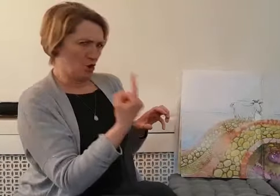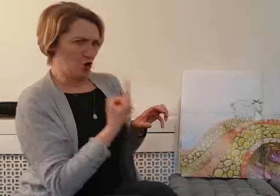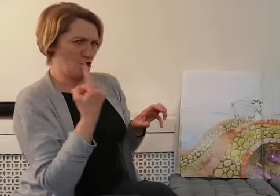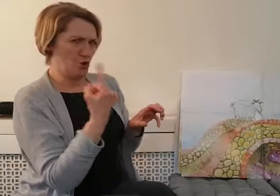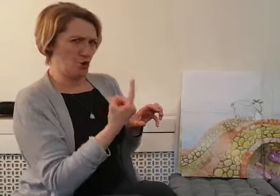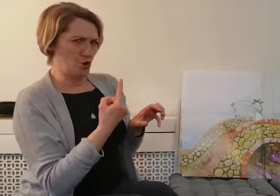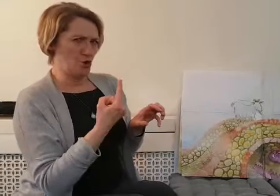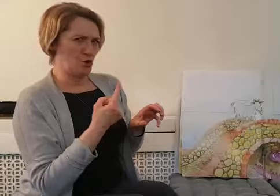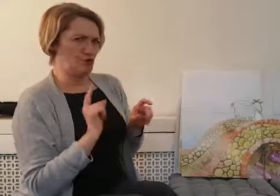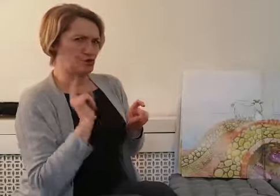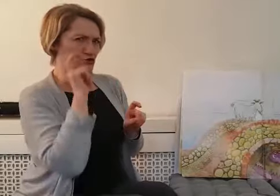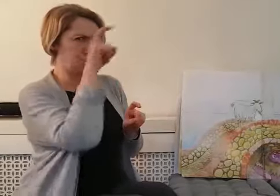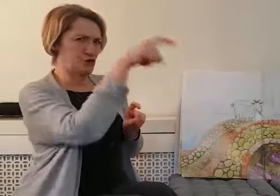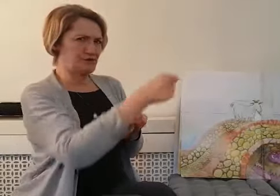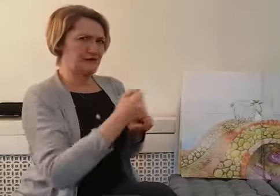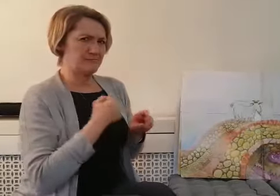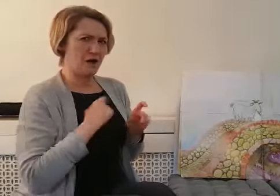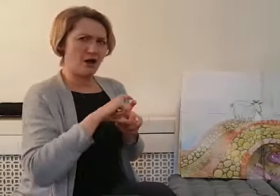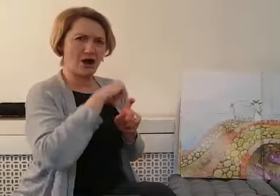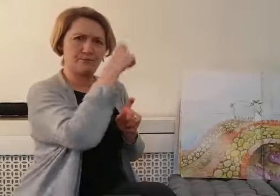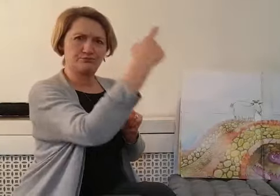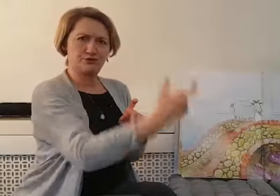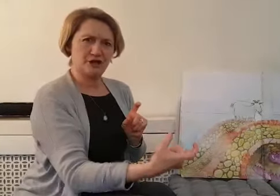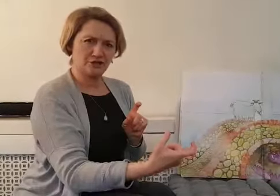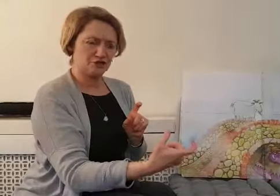Who's crossing my bridge?